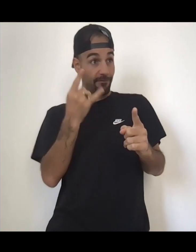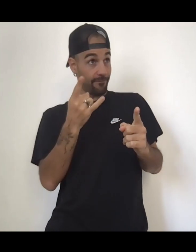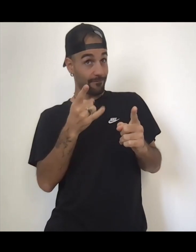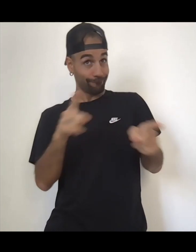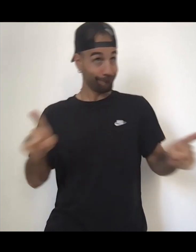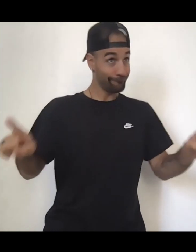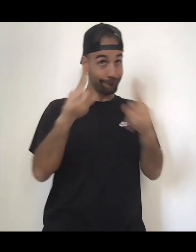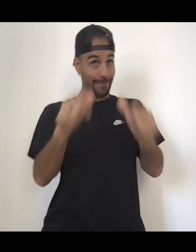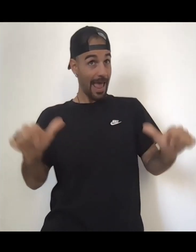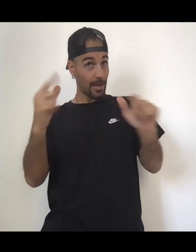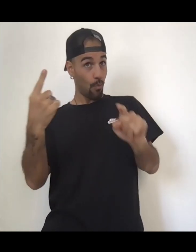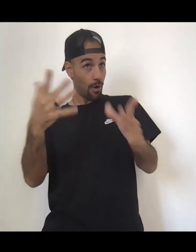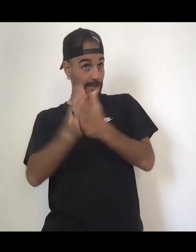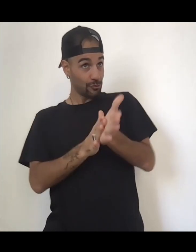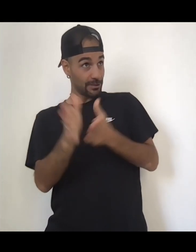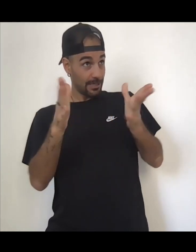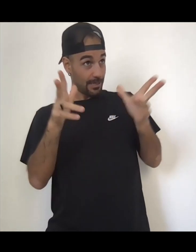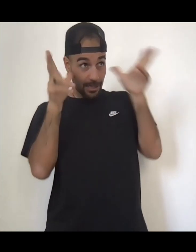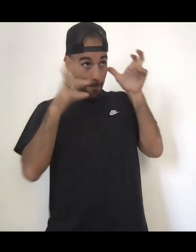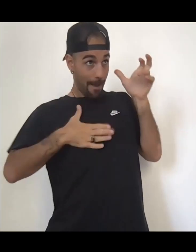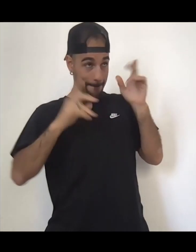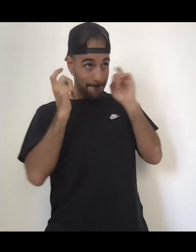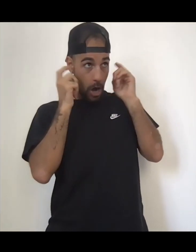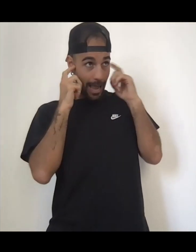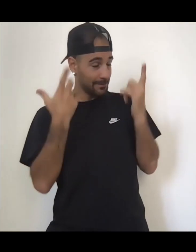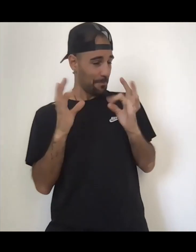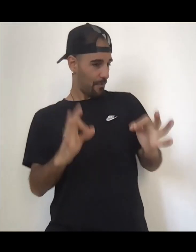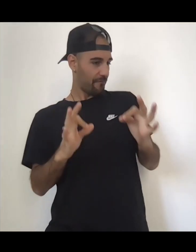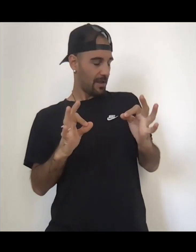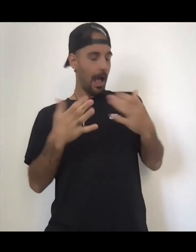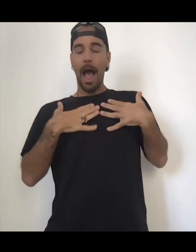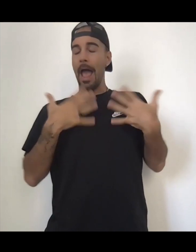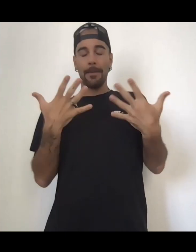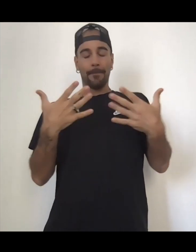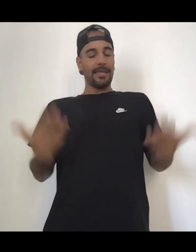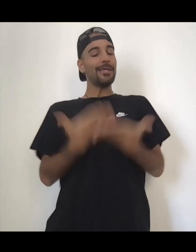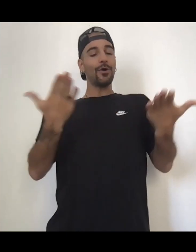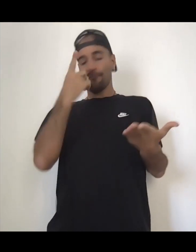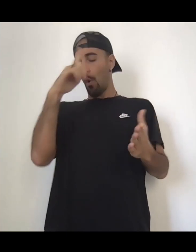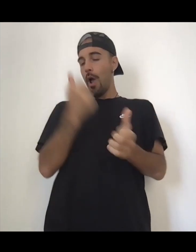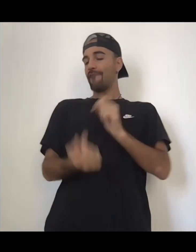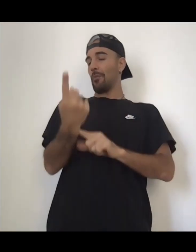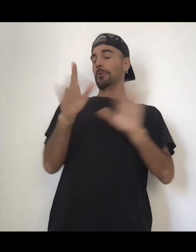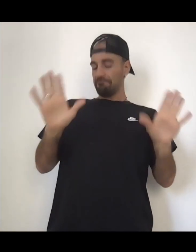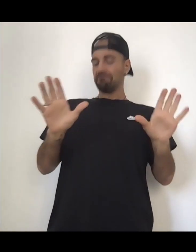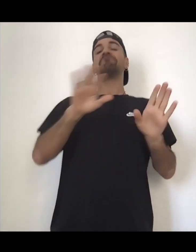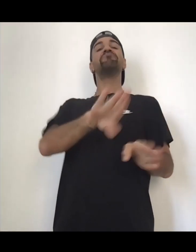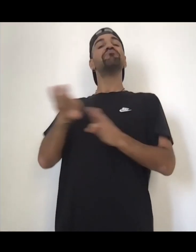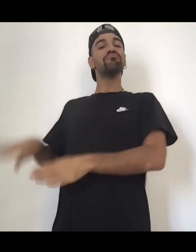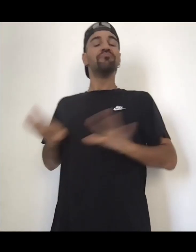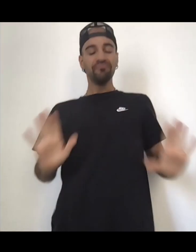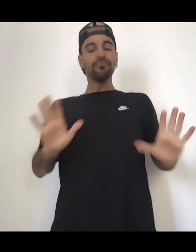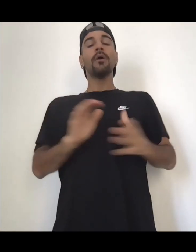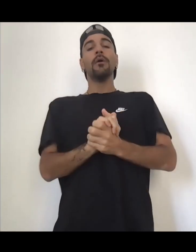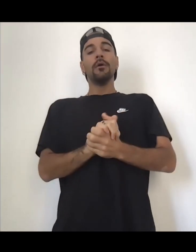Play that little game with your guides if you can. I feel, though, there's an important, like, okay, 2020